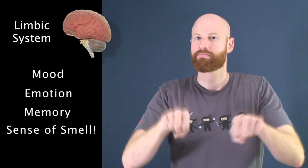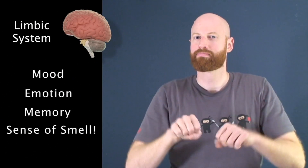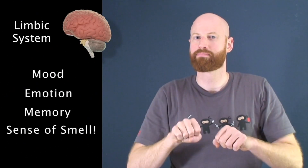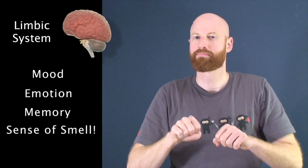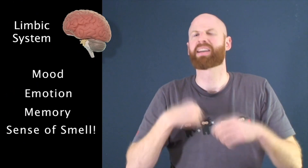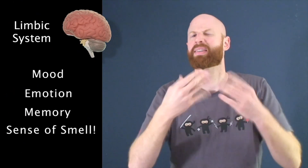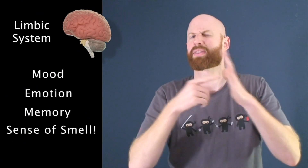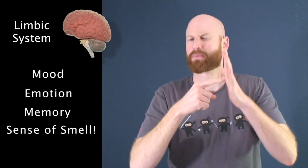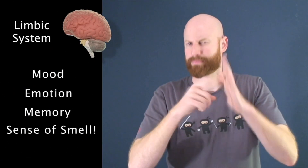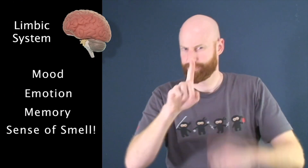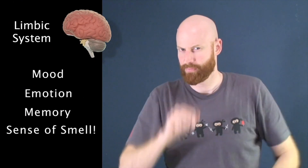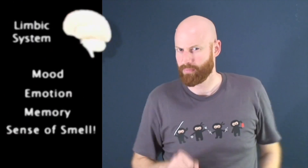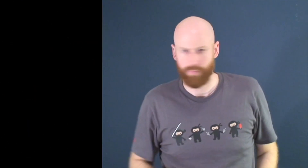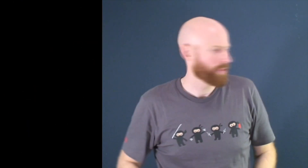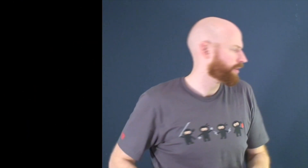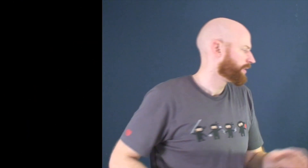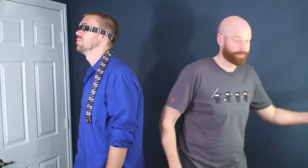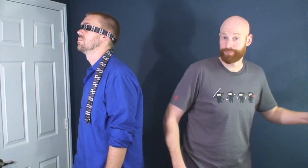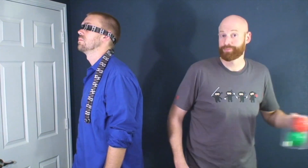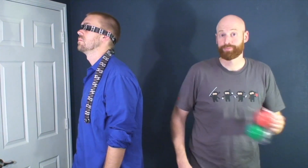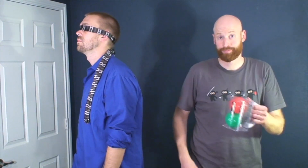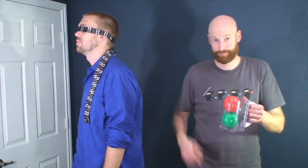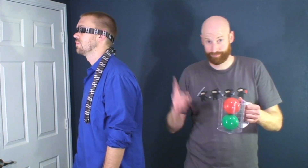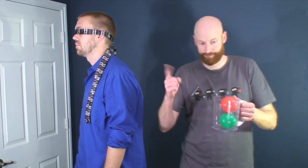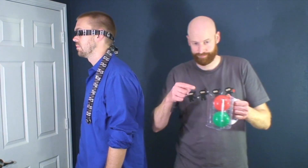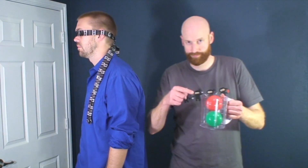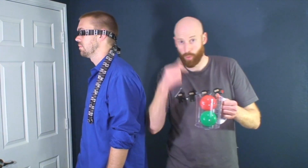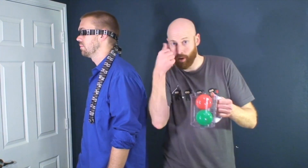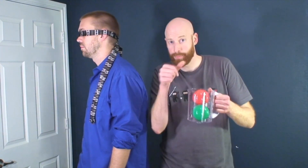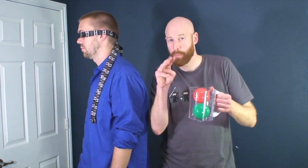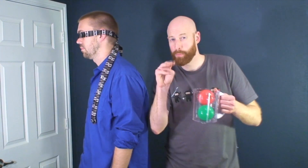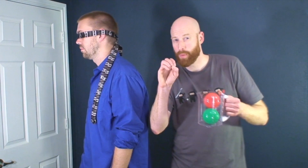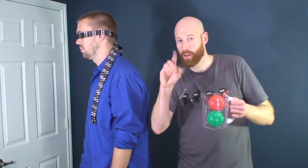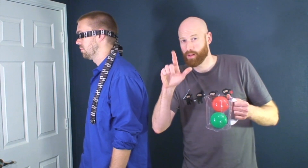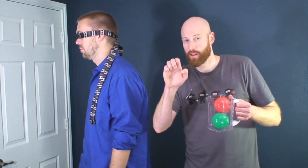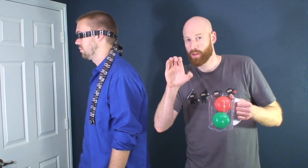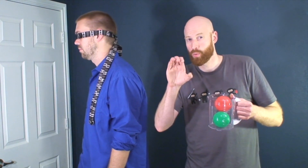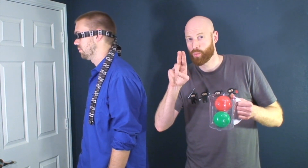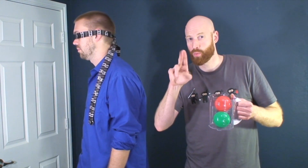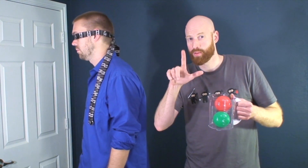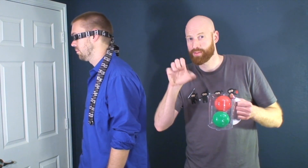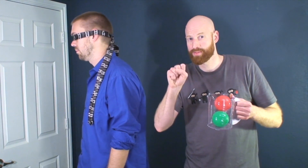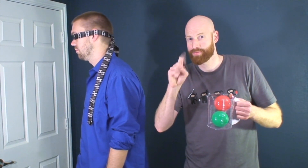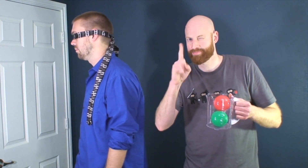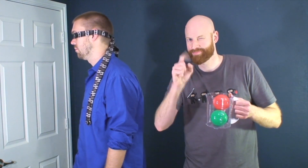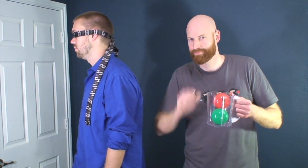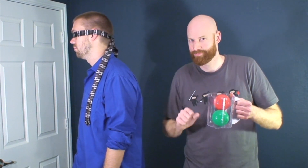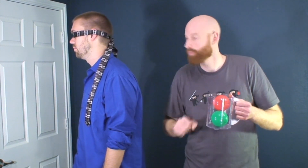system let's look at an example remember these are molecules hey jeremy